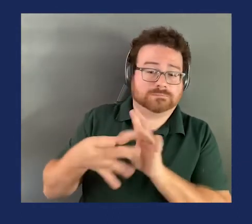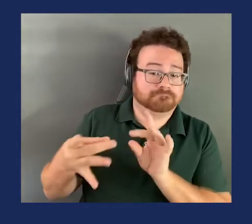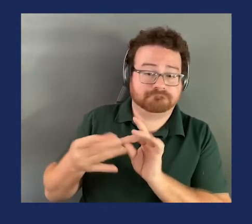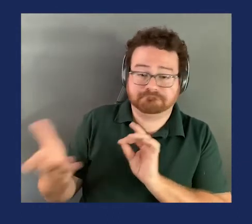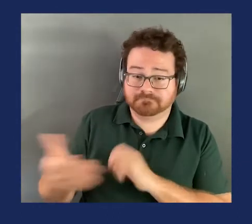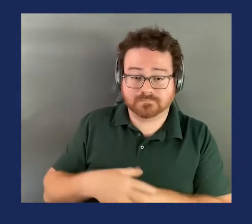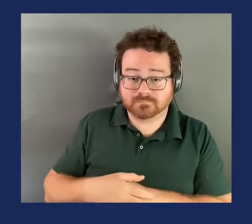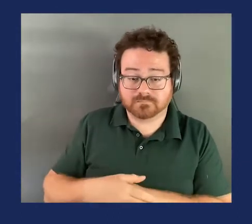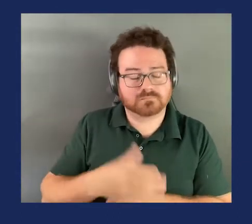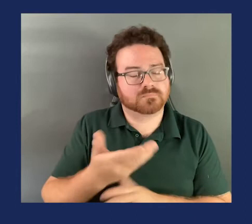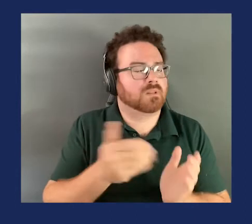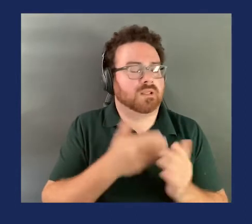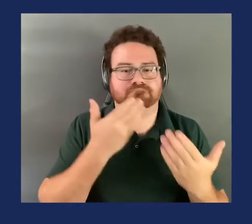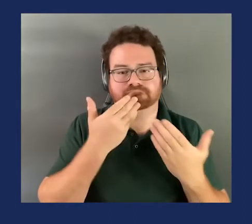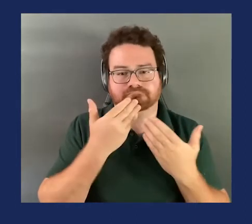Again, just my thanks.